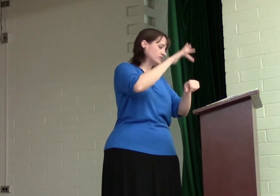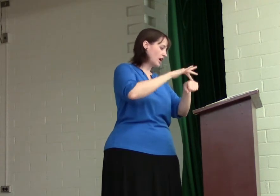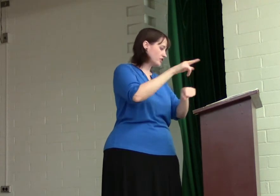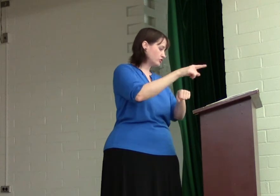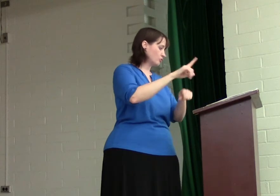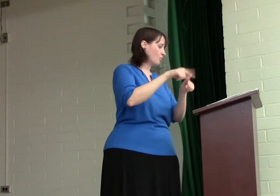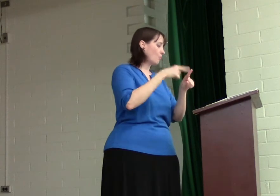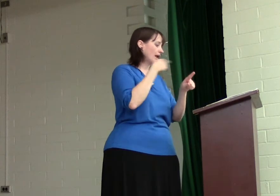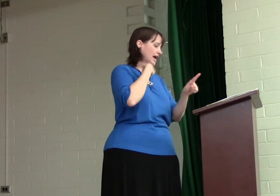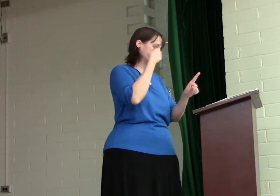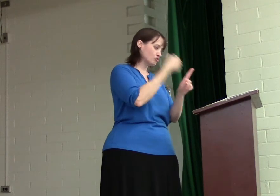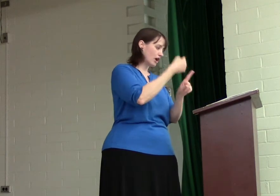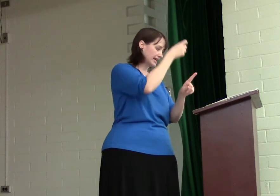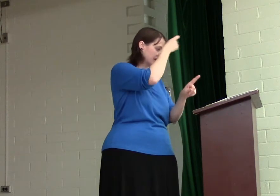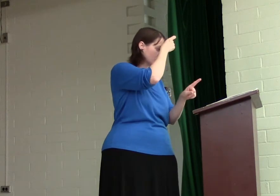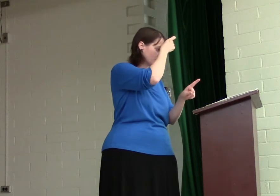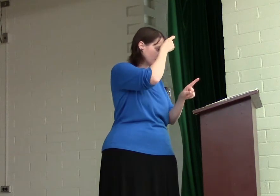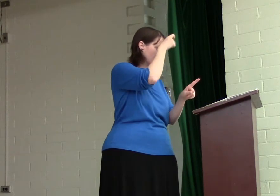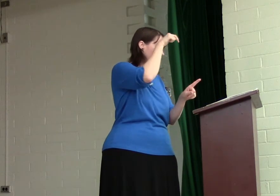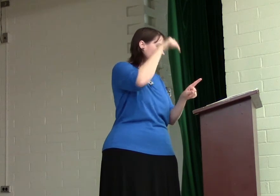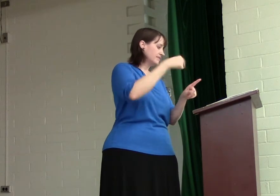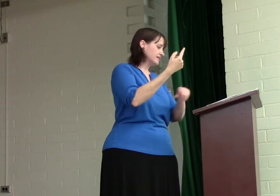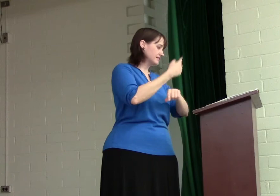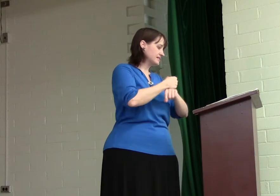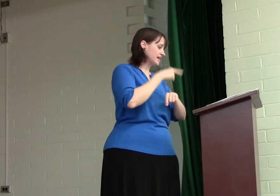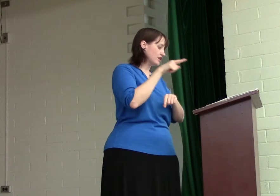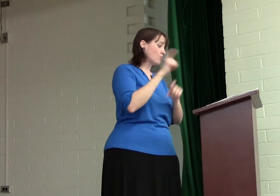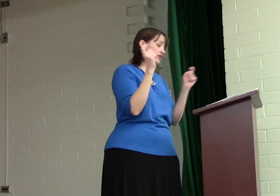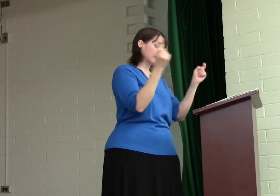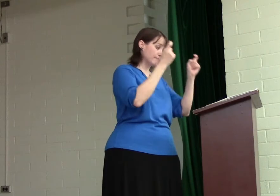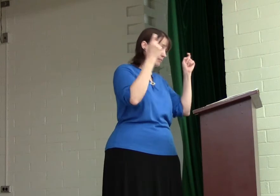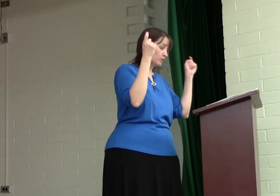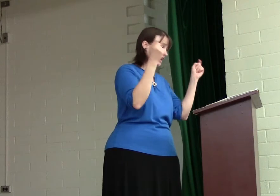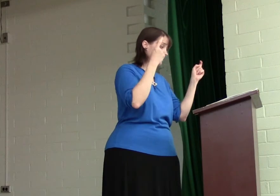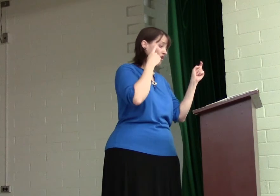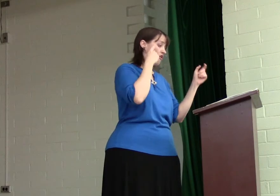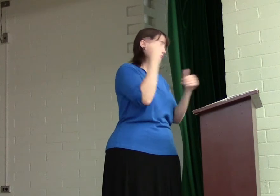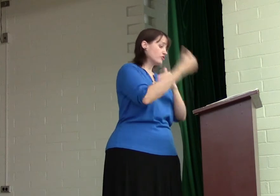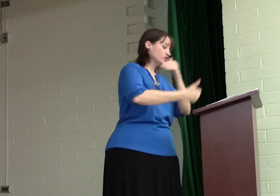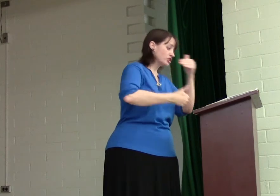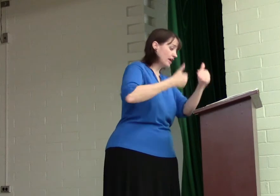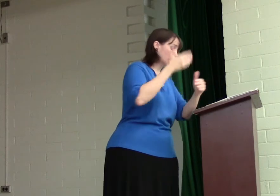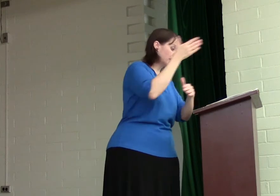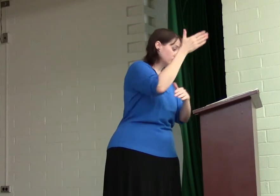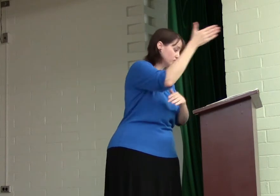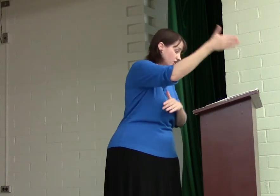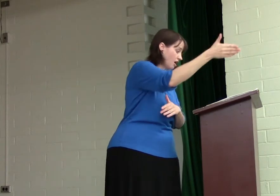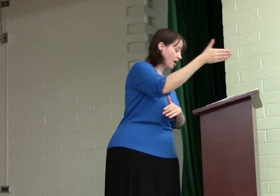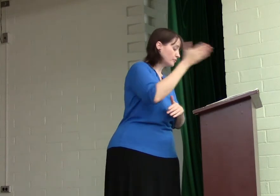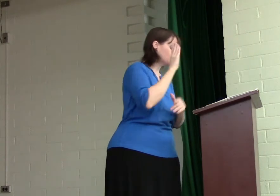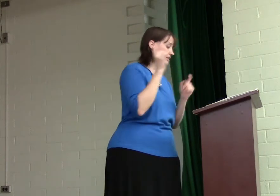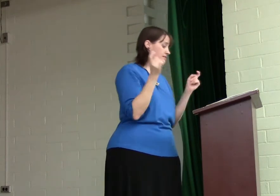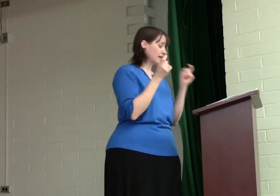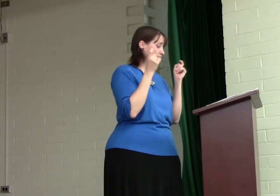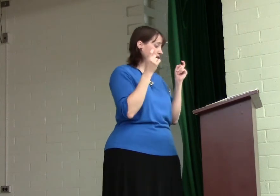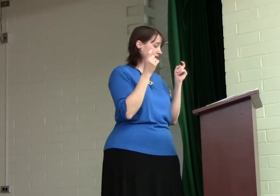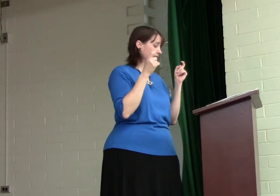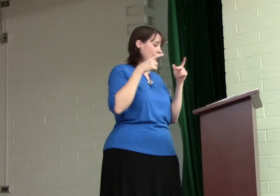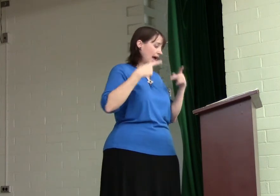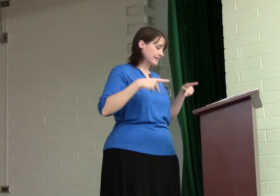touch you when I strike Egypt. This is a day you are to commemorate. For generations to come, you shall celebrate it and